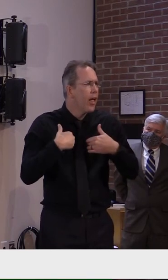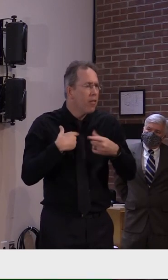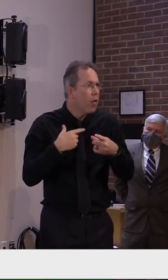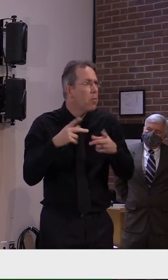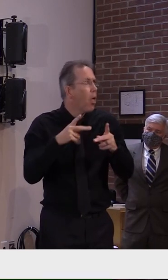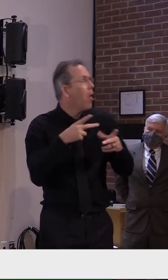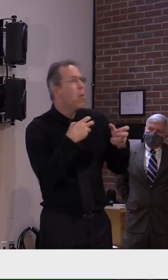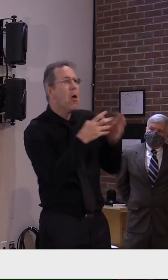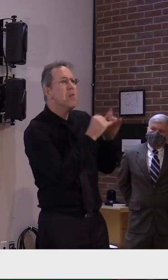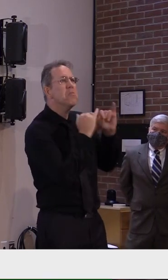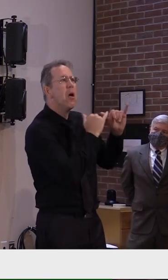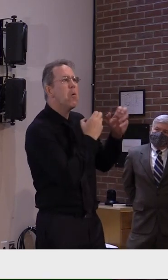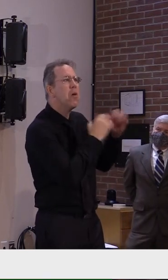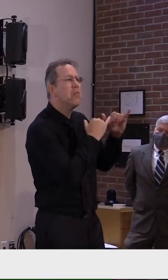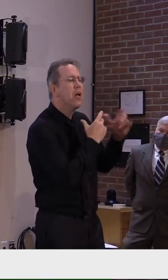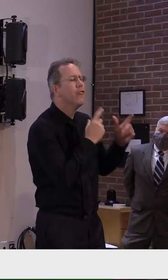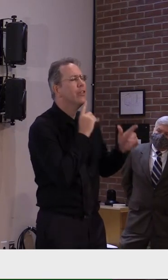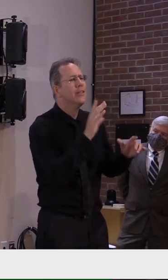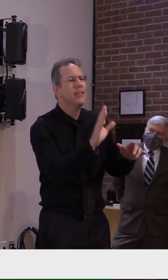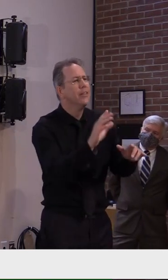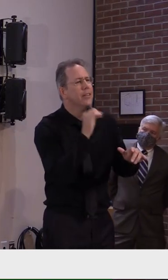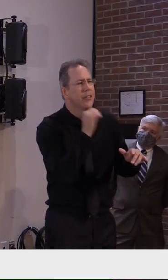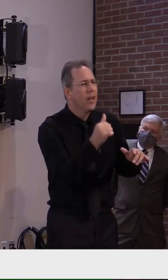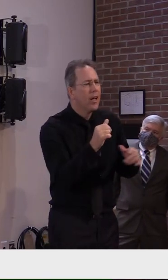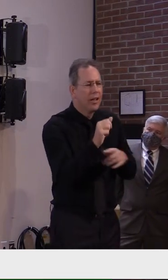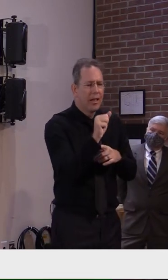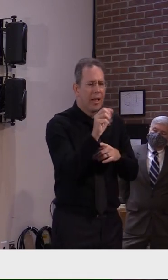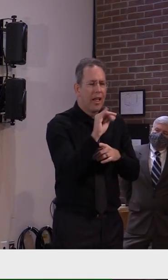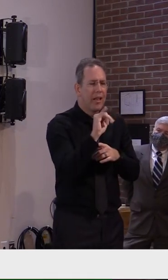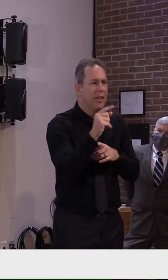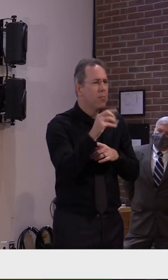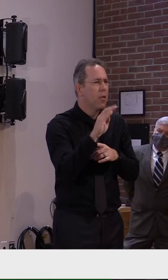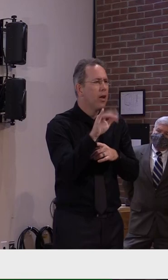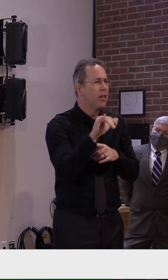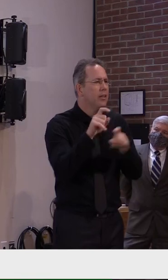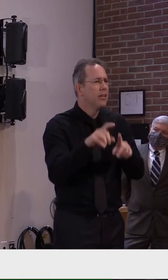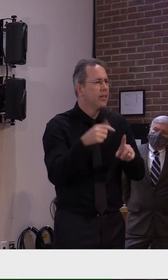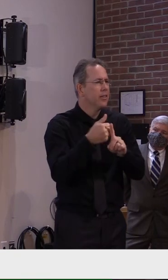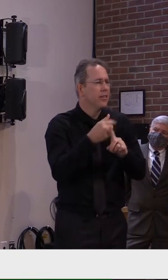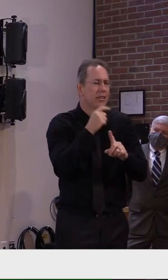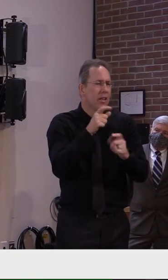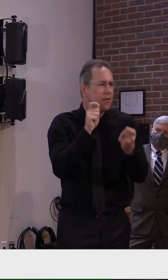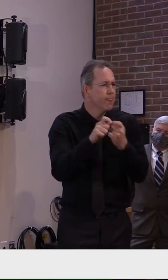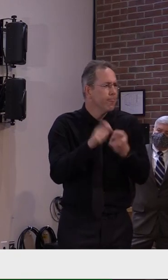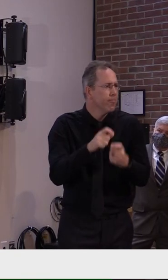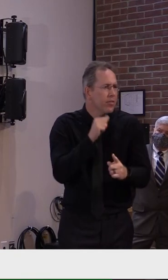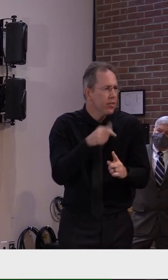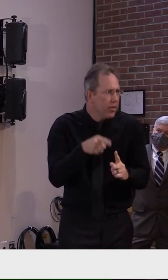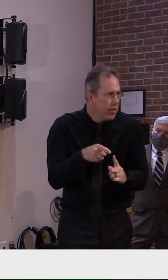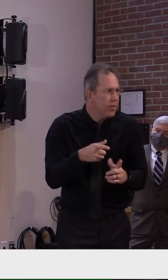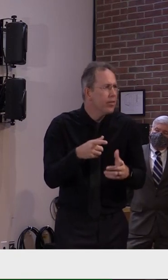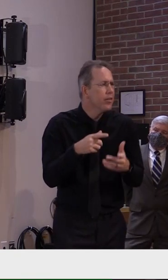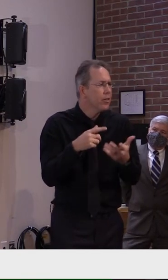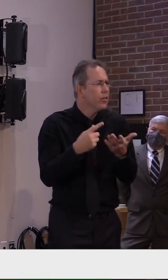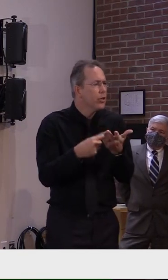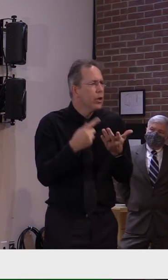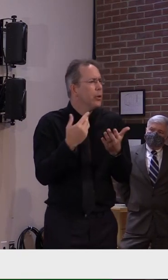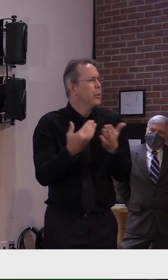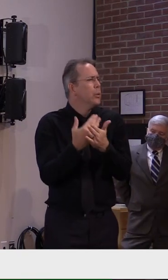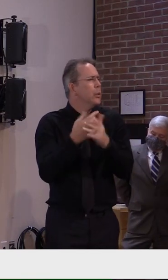false hope on this one new intervention because we haven't been able to view a lot of the literature that